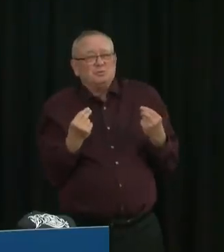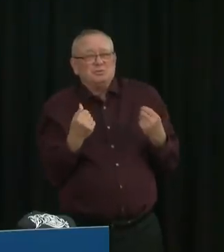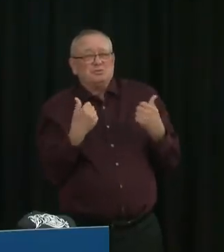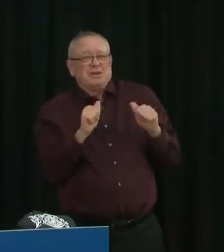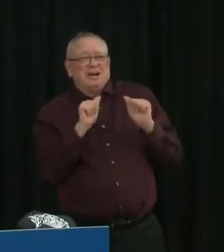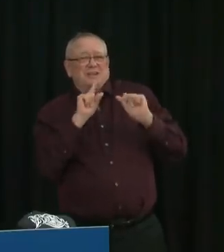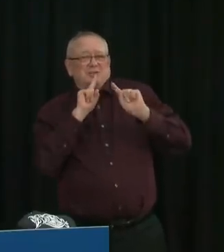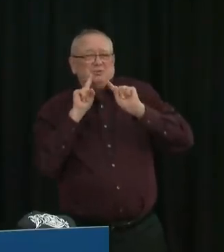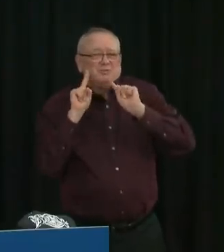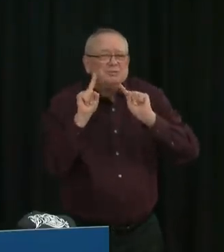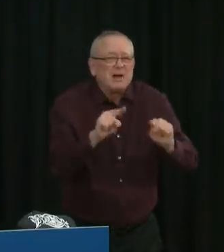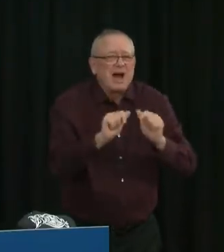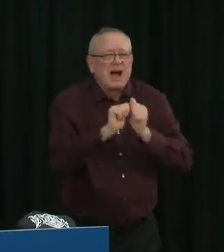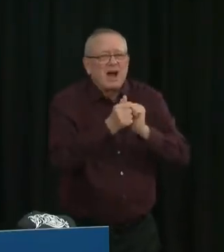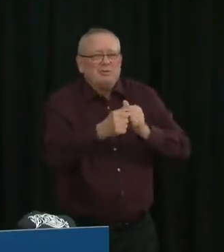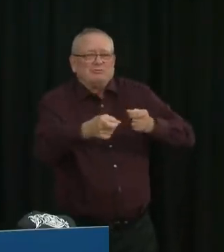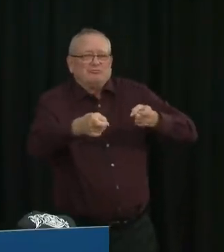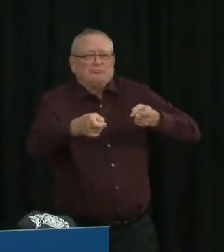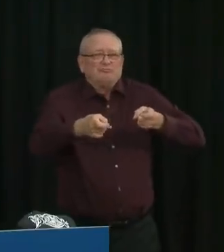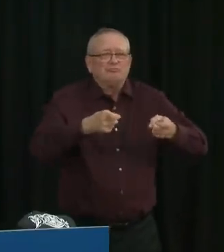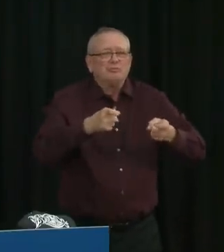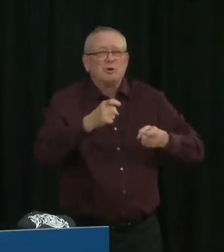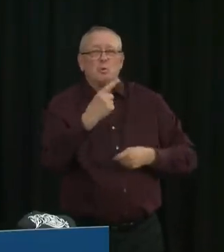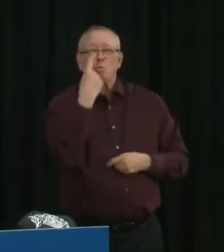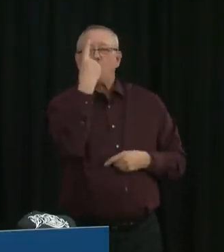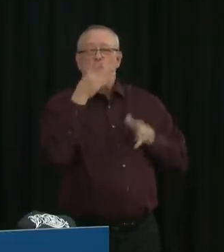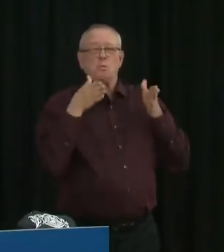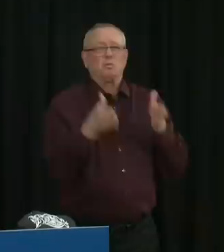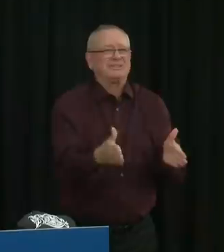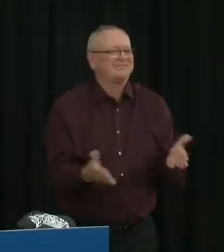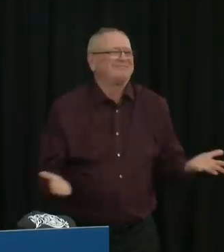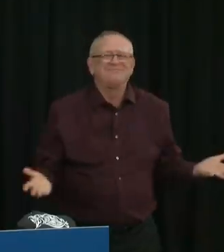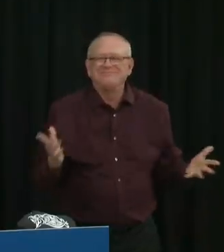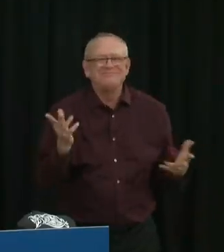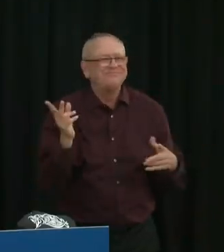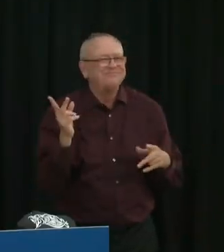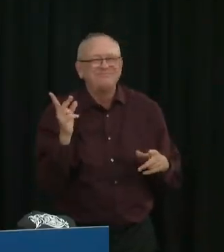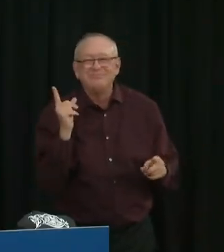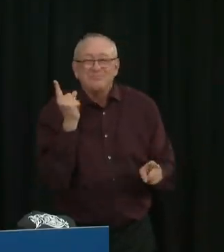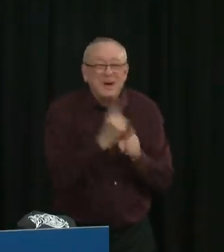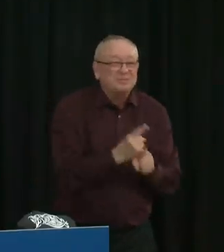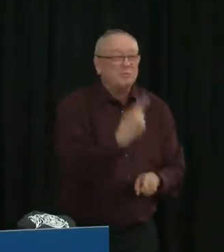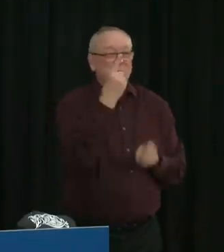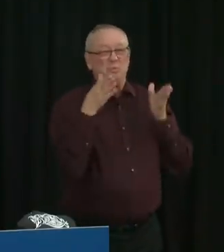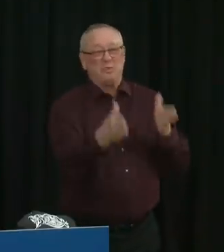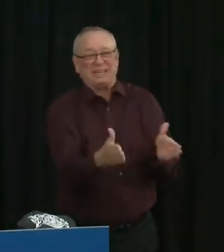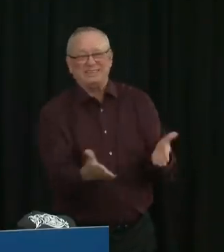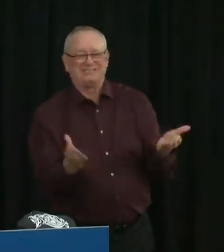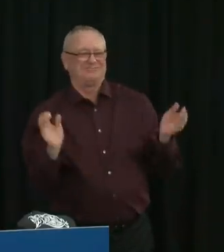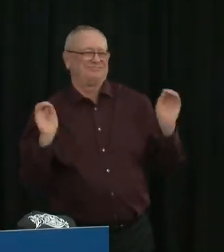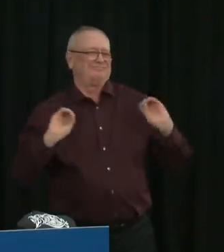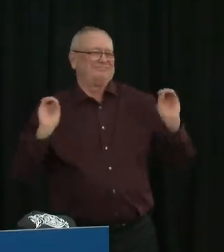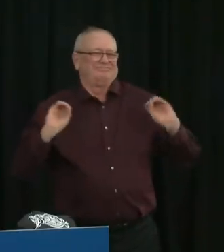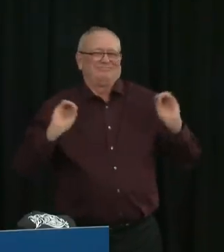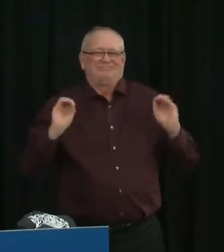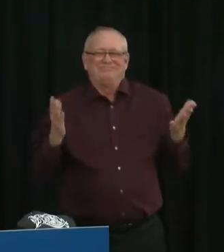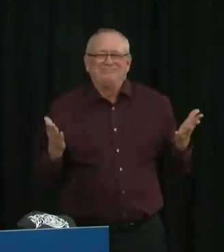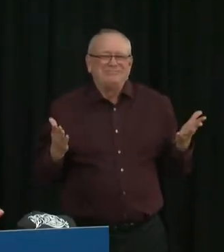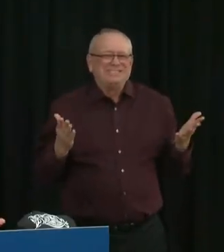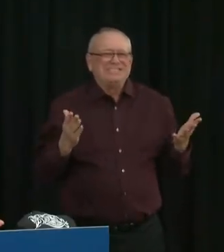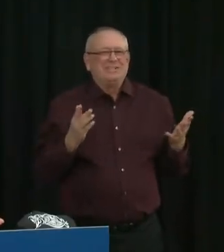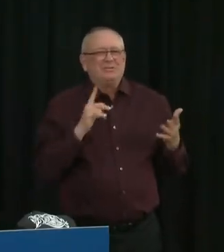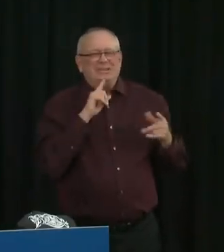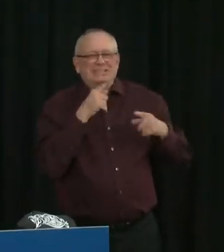path that is the right way at all times. And so I think what we're looking at now, as I said earlier, is